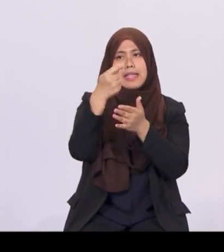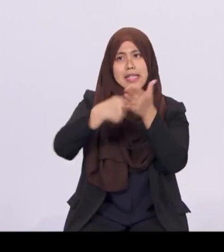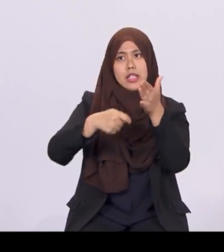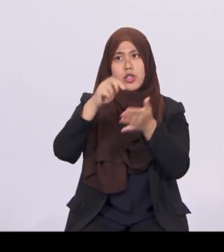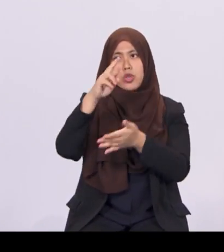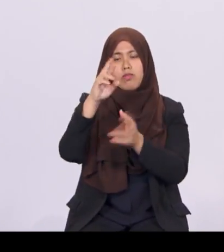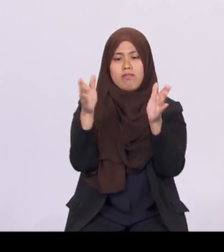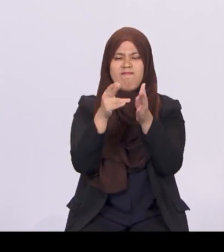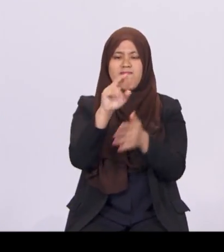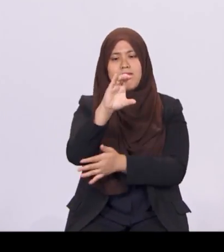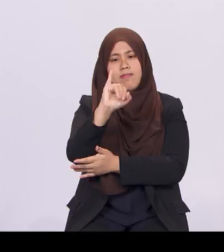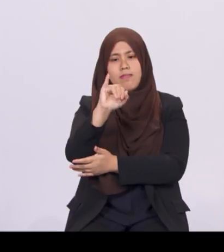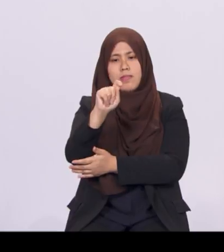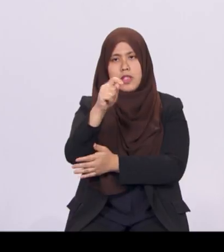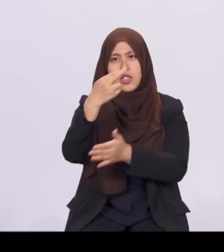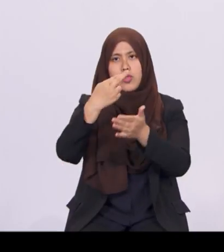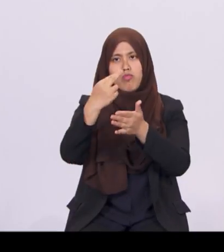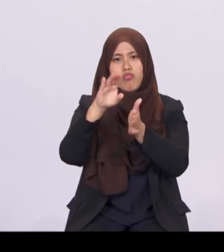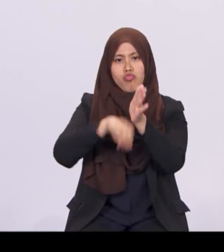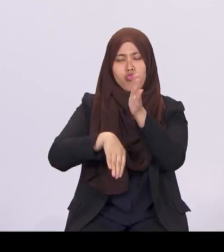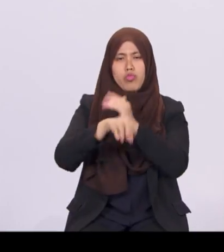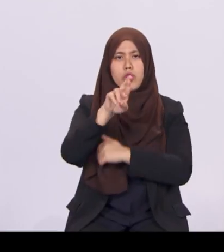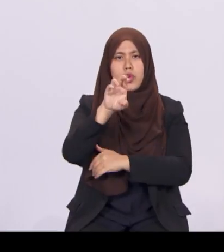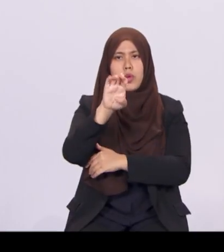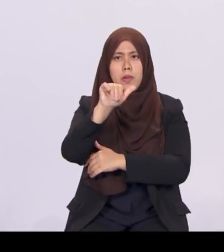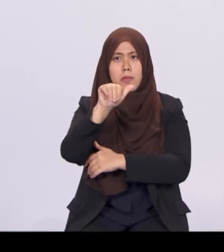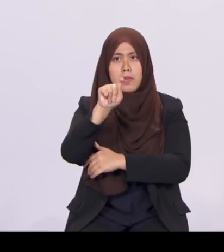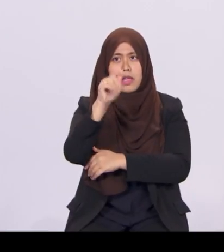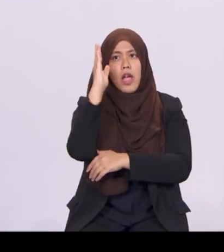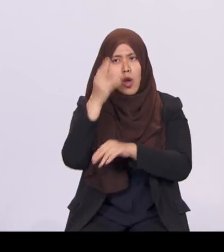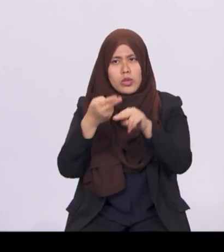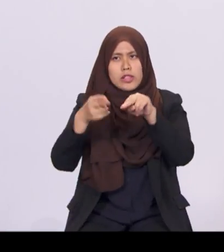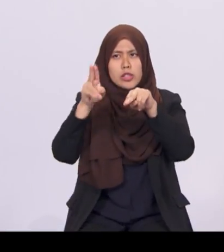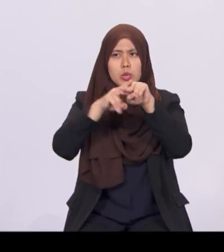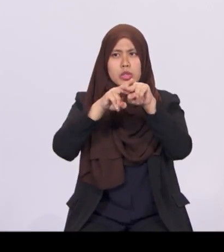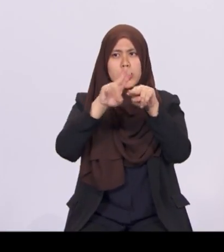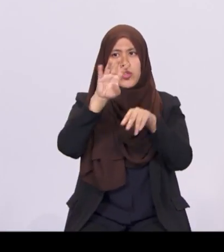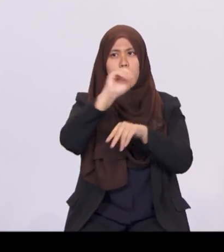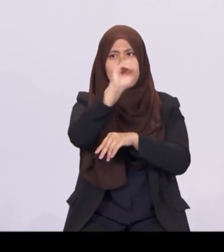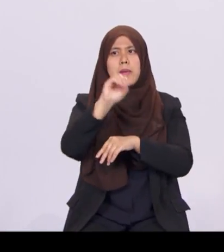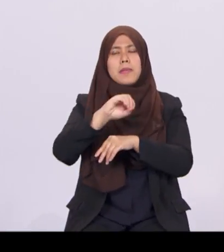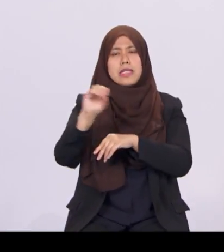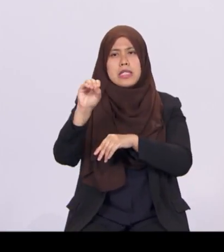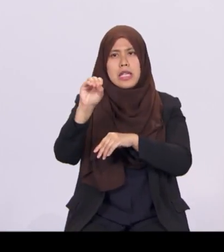I will raise the CIT rebates to 40% of tax payable, capped at $15,000.